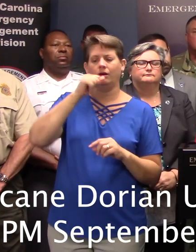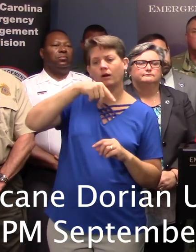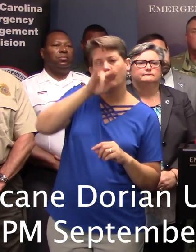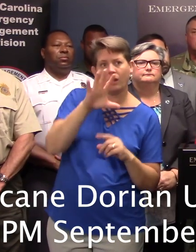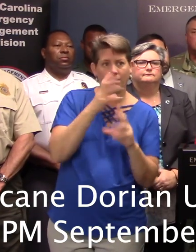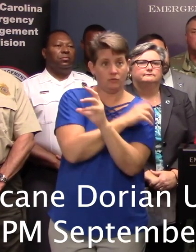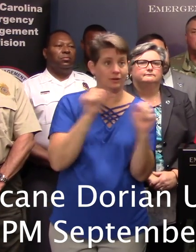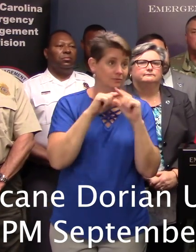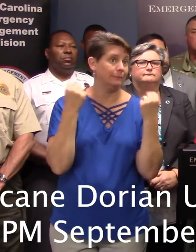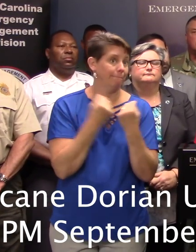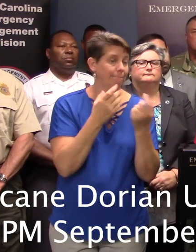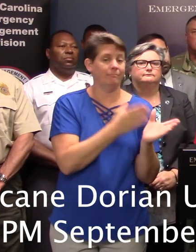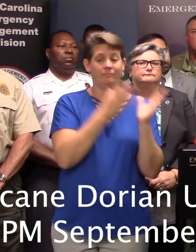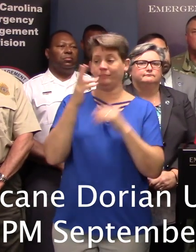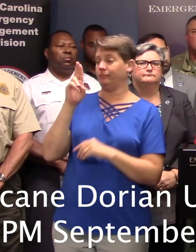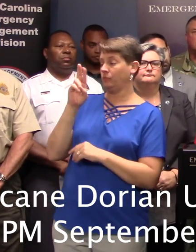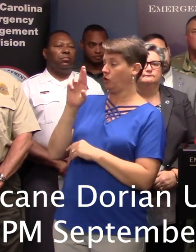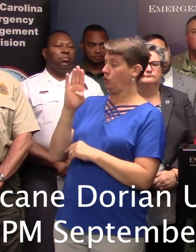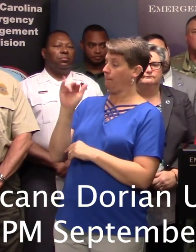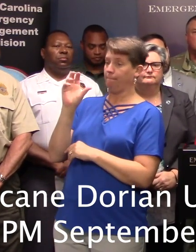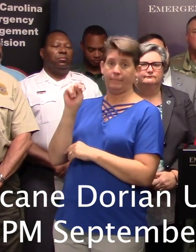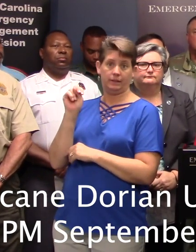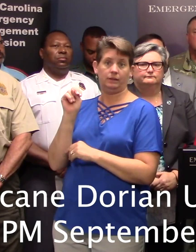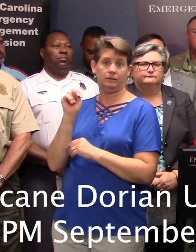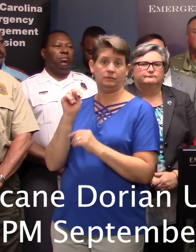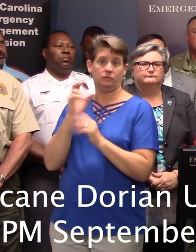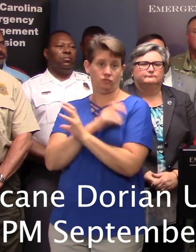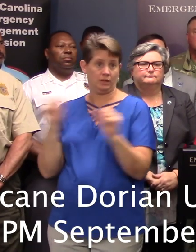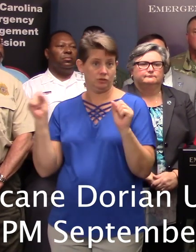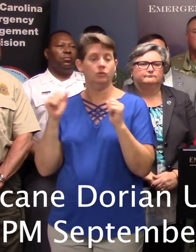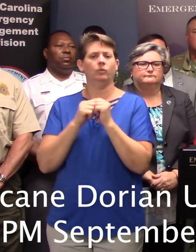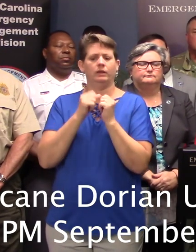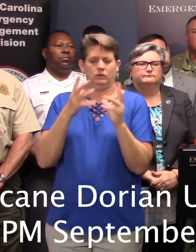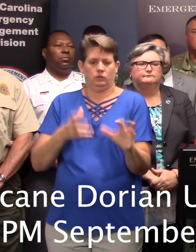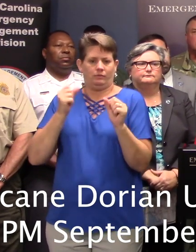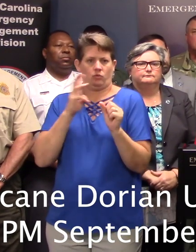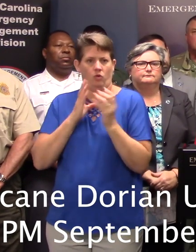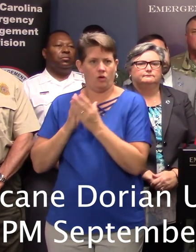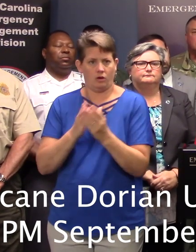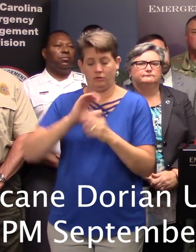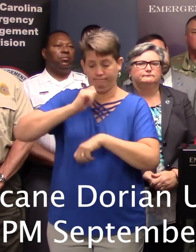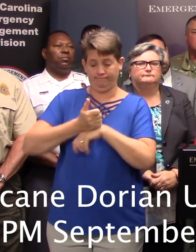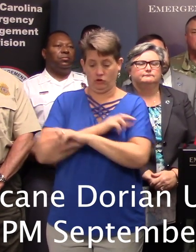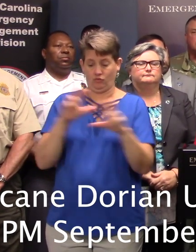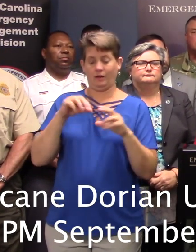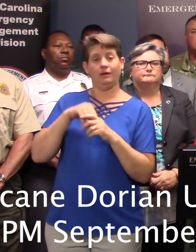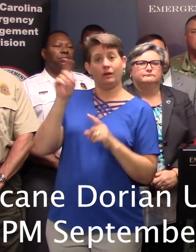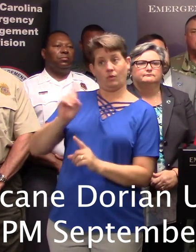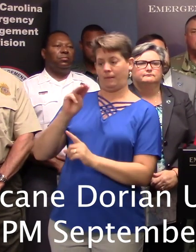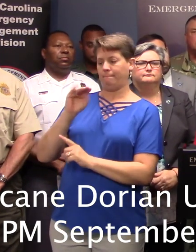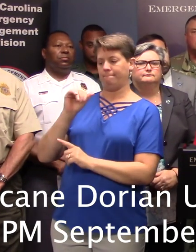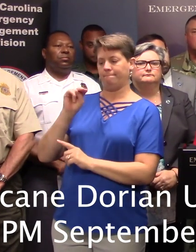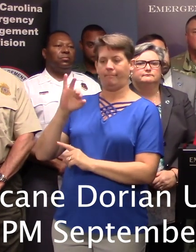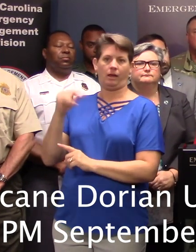We have an urban search and rescue with swift water rescue capabilities staged in Manning for quick deployment out to